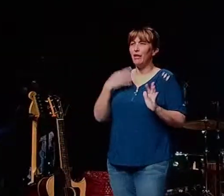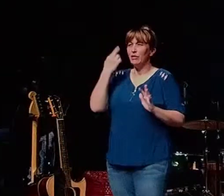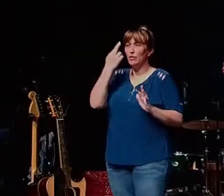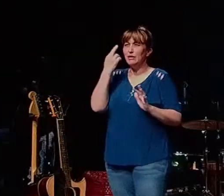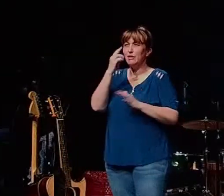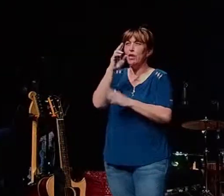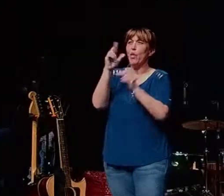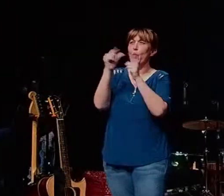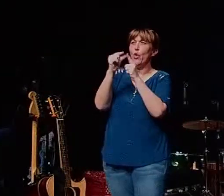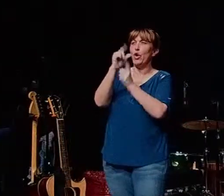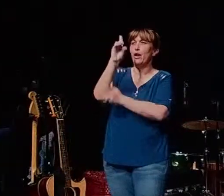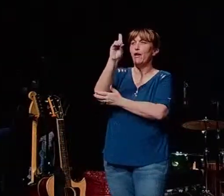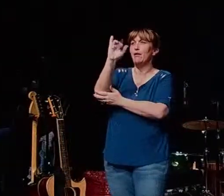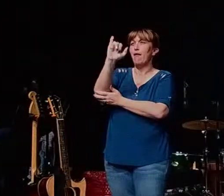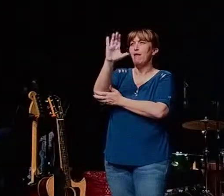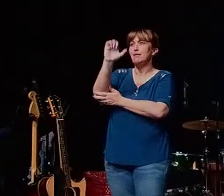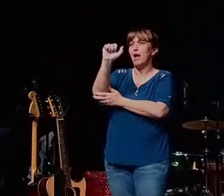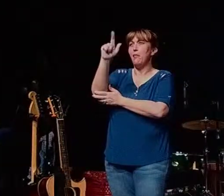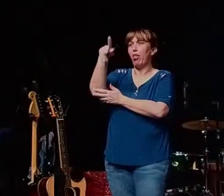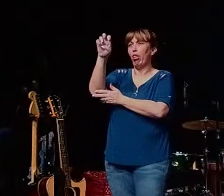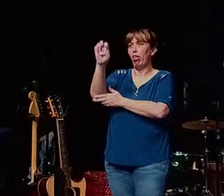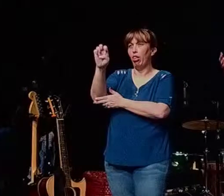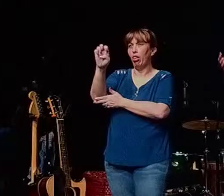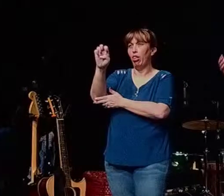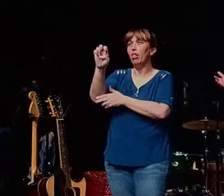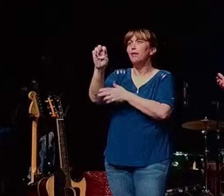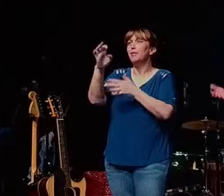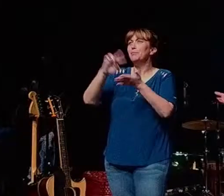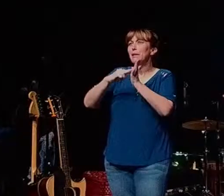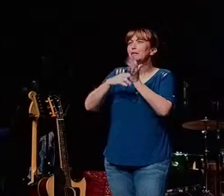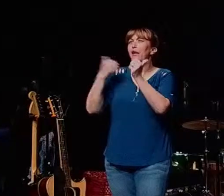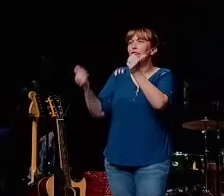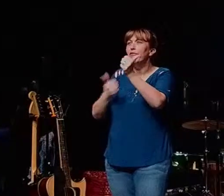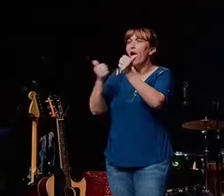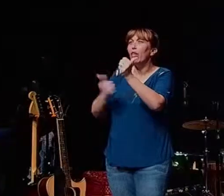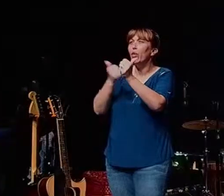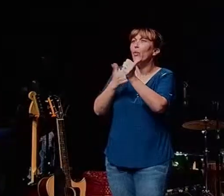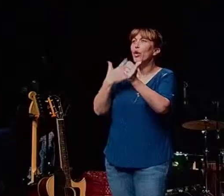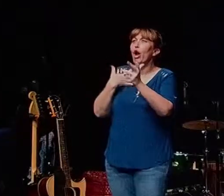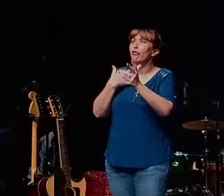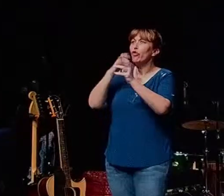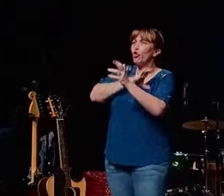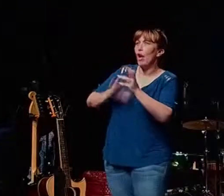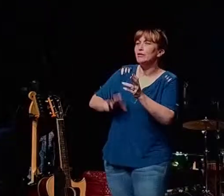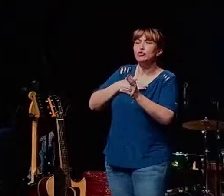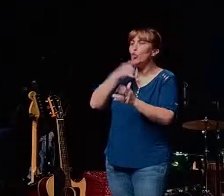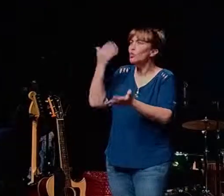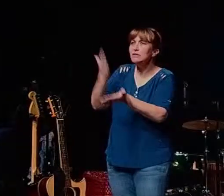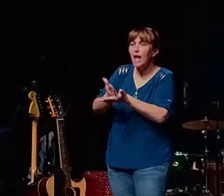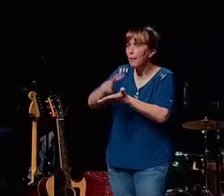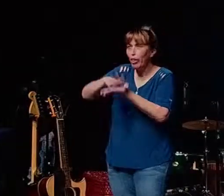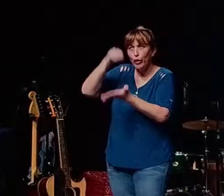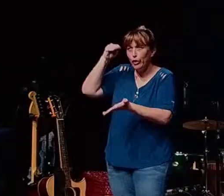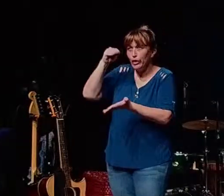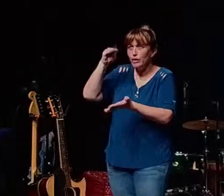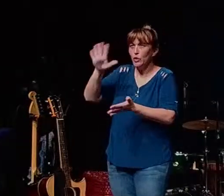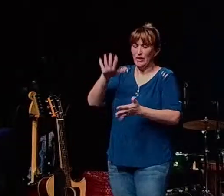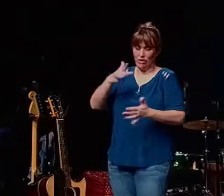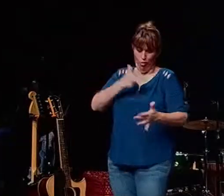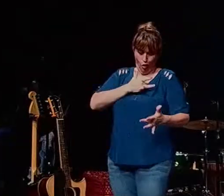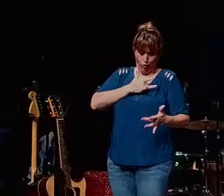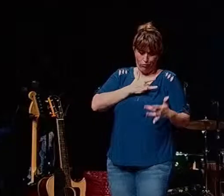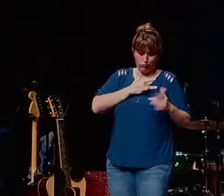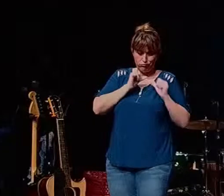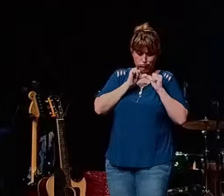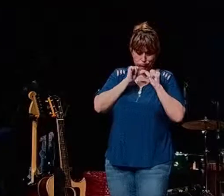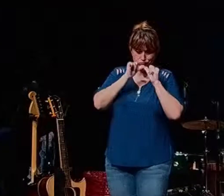is the operative word for follower of christ you don't stop learning so it's a posture of heart so if you're a seeker what